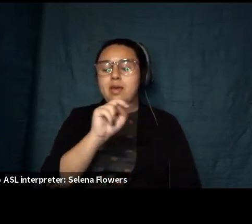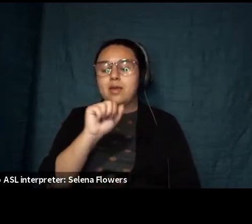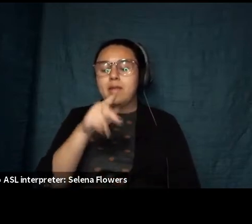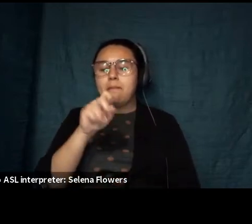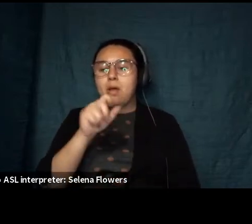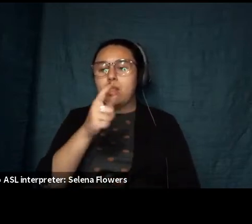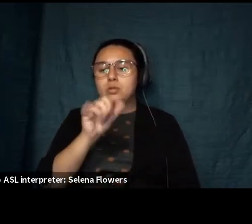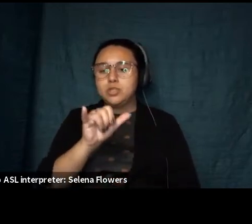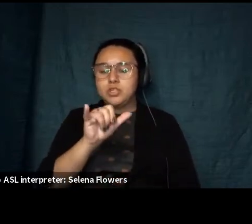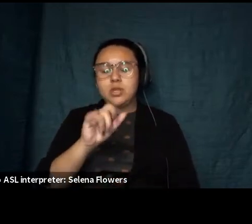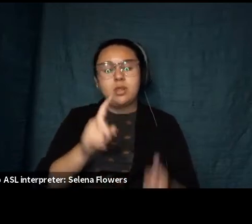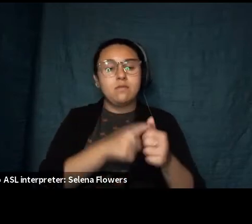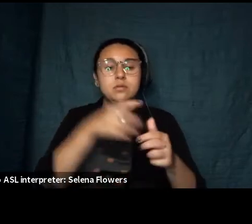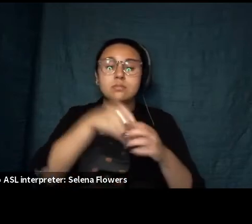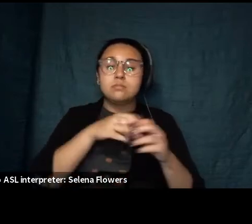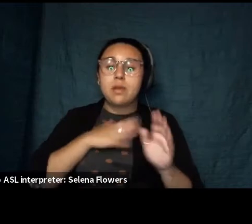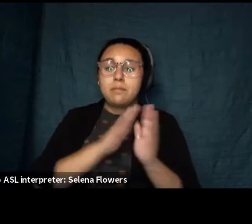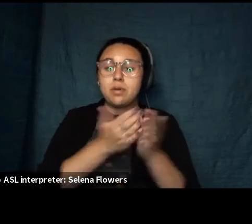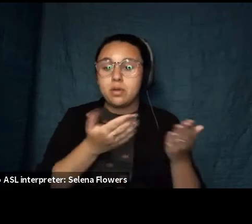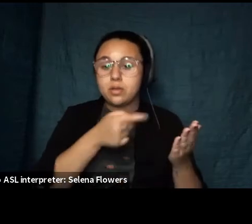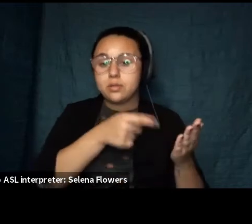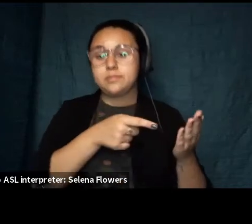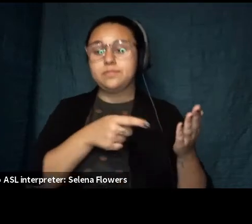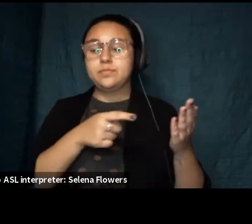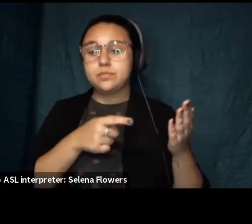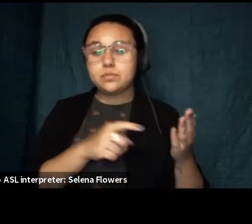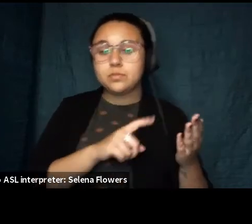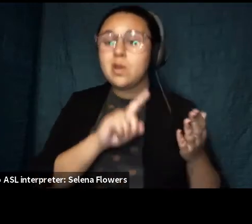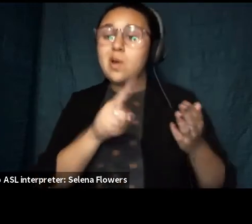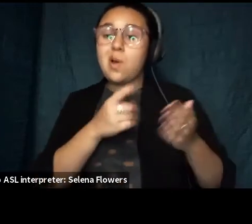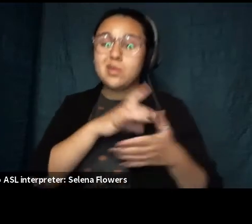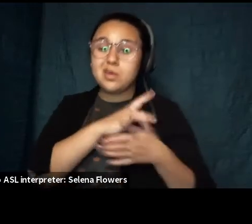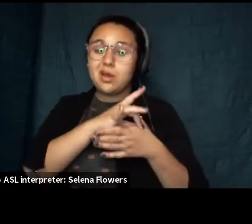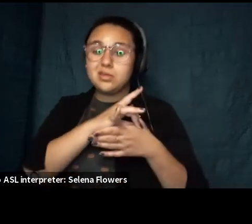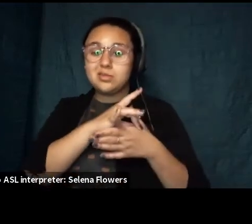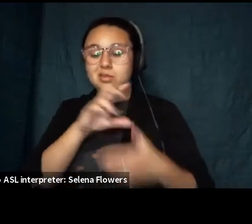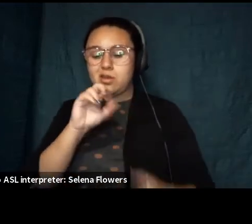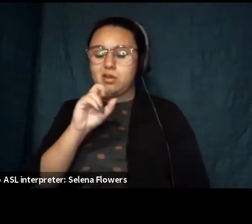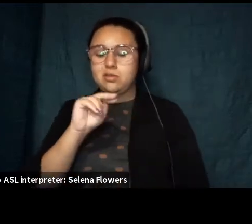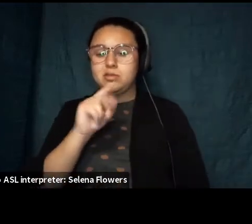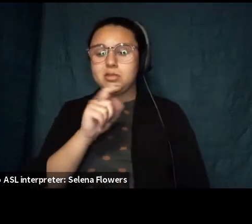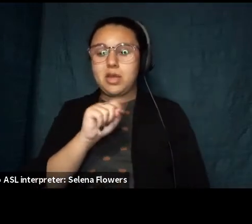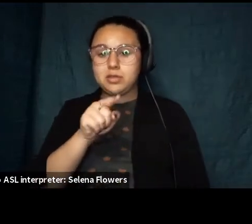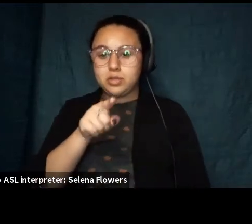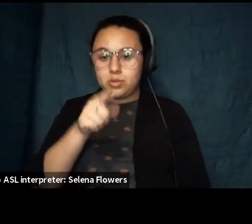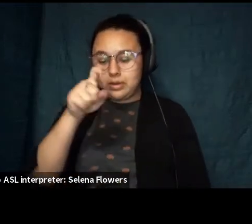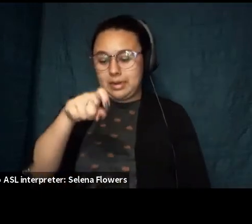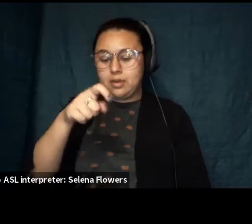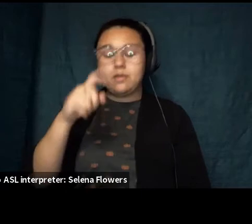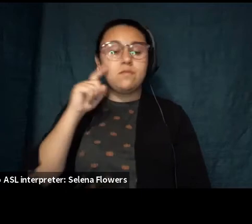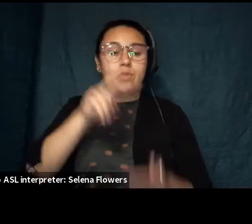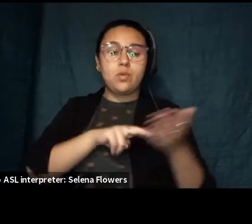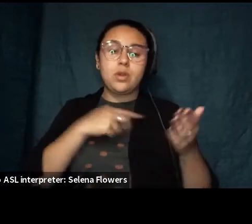the first in my book uh the only context you really need for the reading i'm going to do